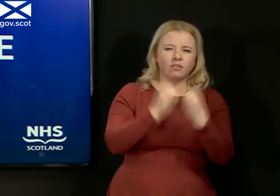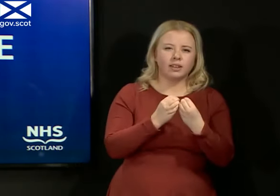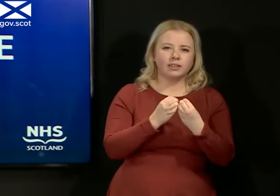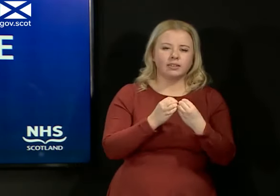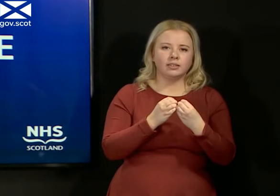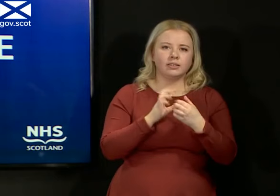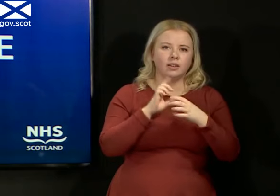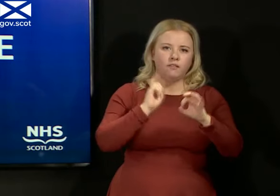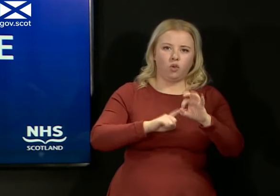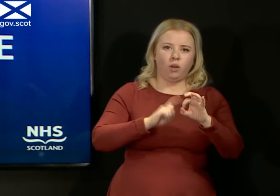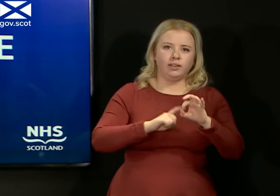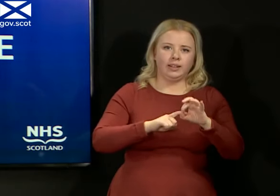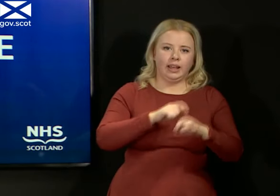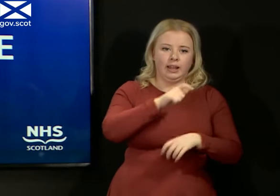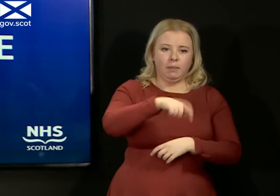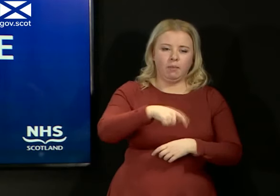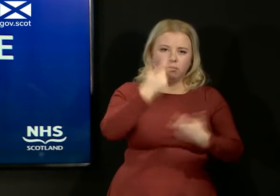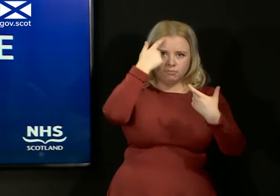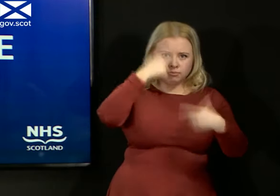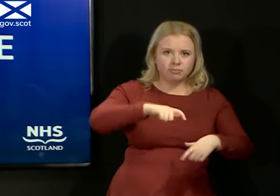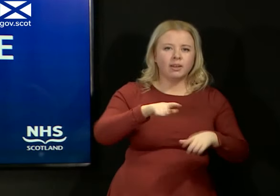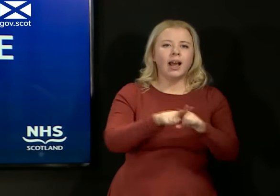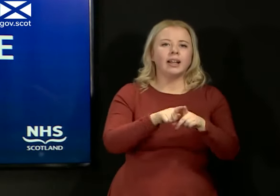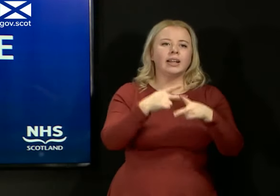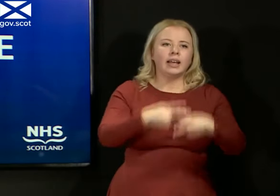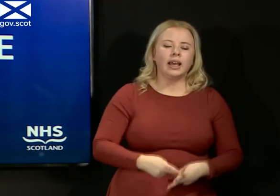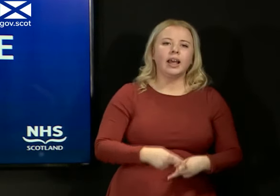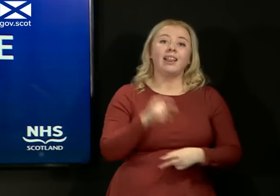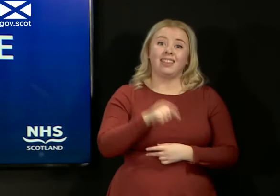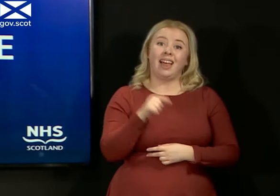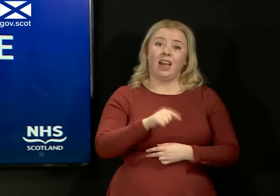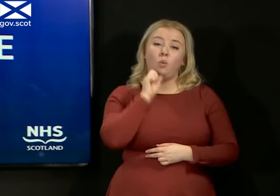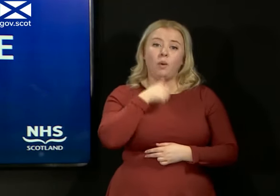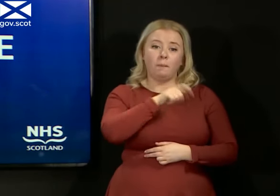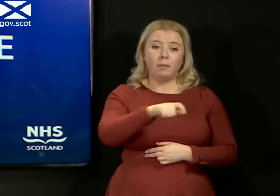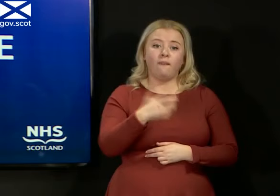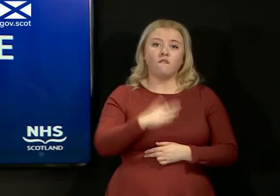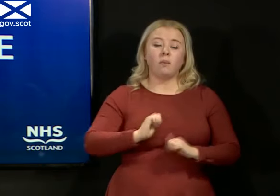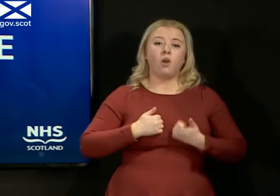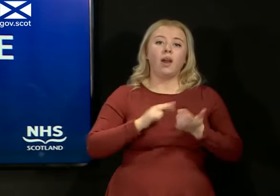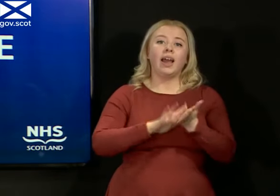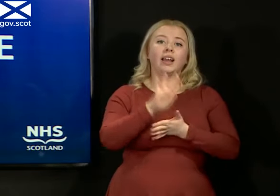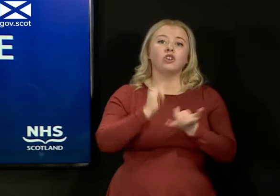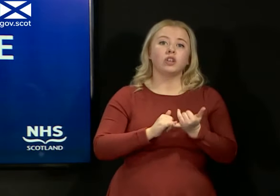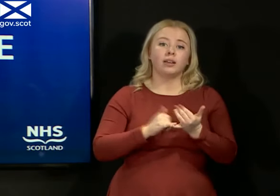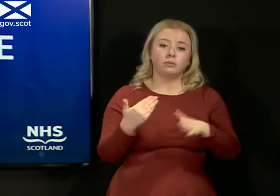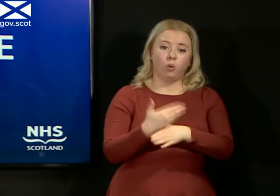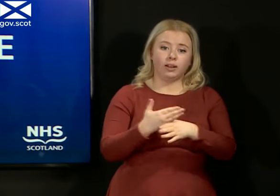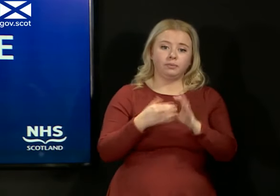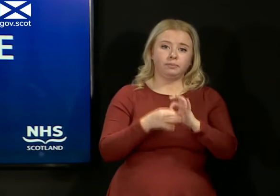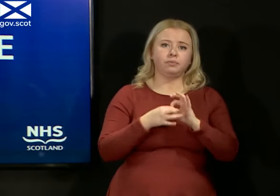of the residents experience and the care that will be people from our NHS working alongside